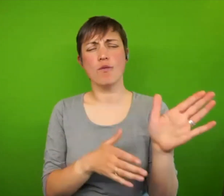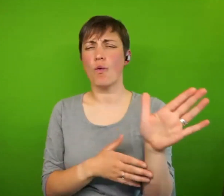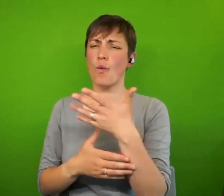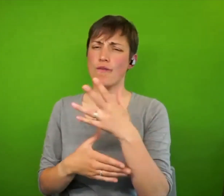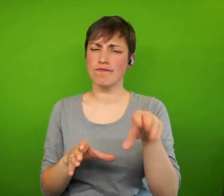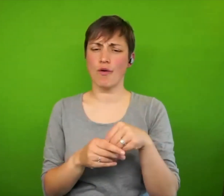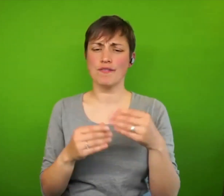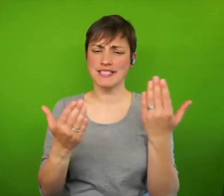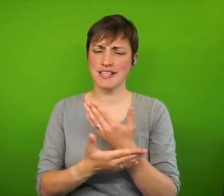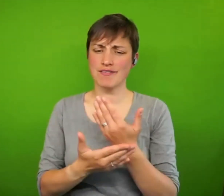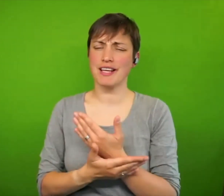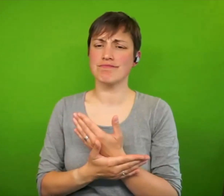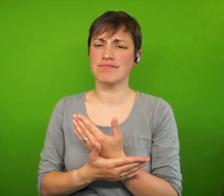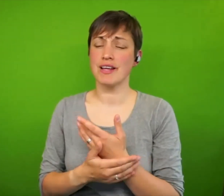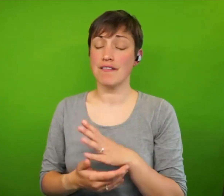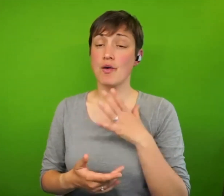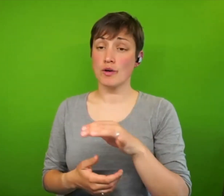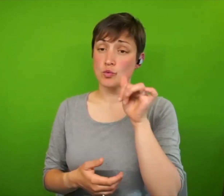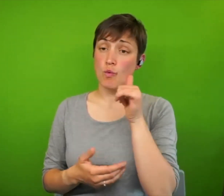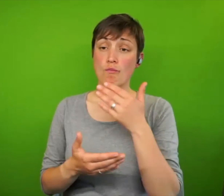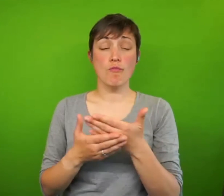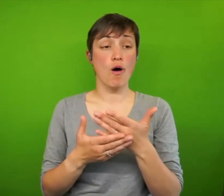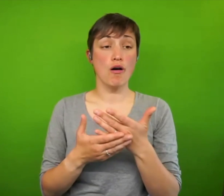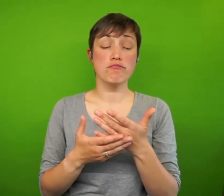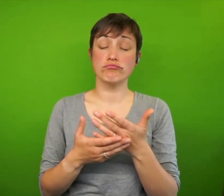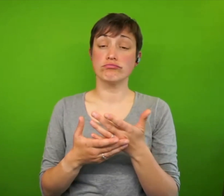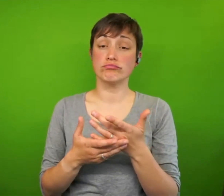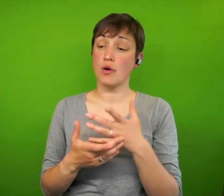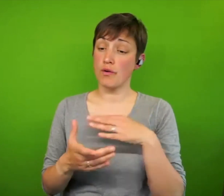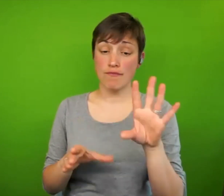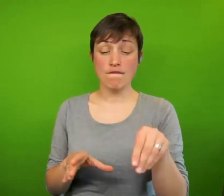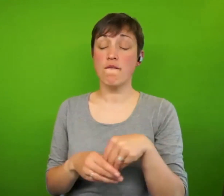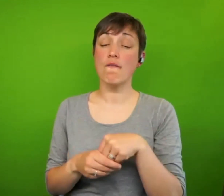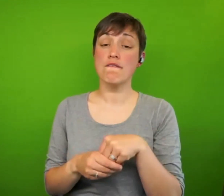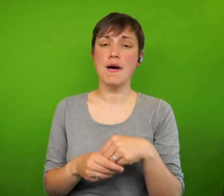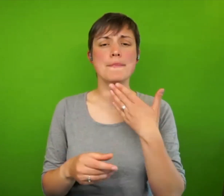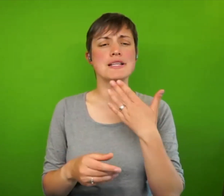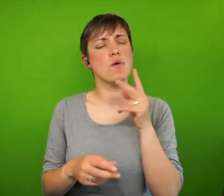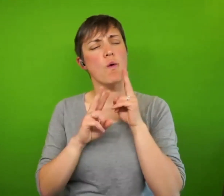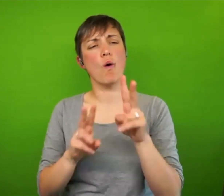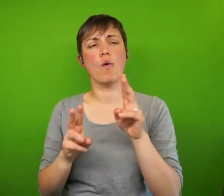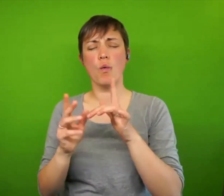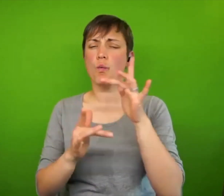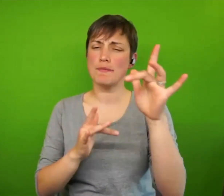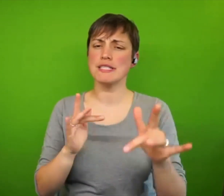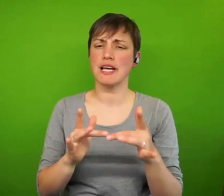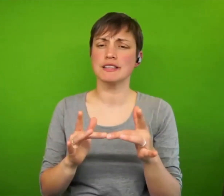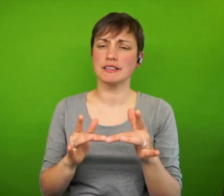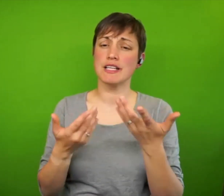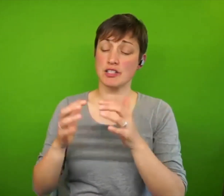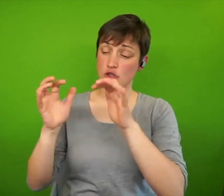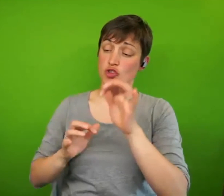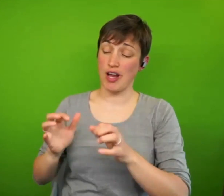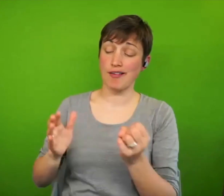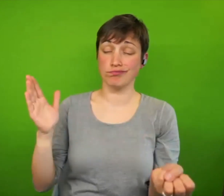enjoyed it. If you want to find out more about our property truth commission, want to get involved, please look on our website, which is in the chat and do get in